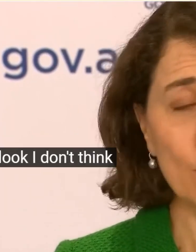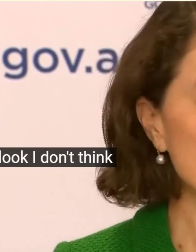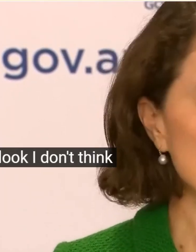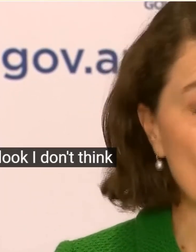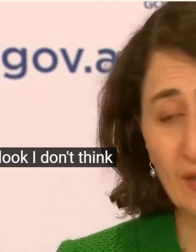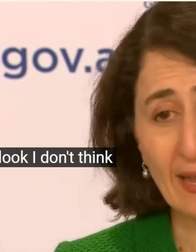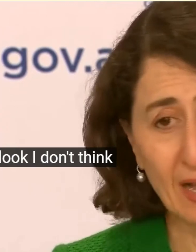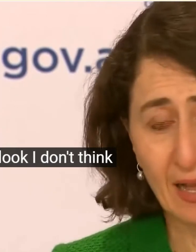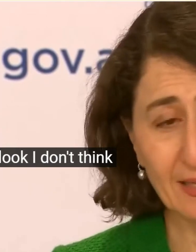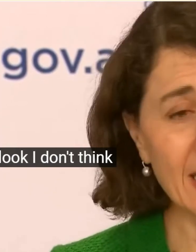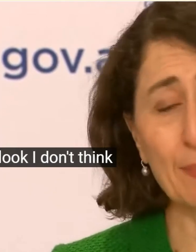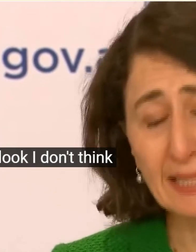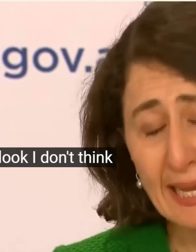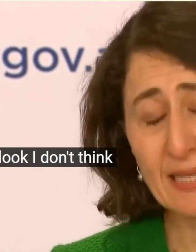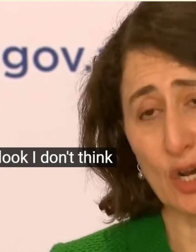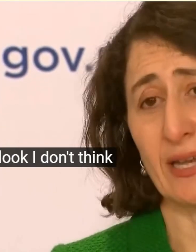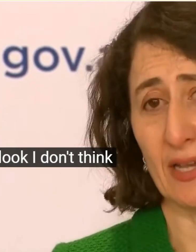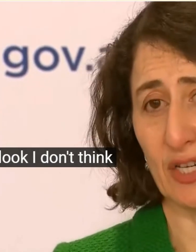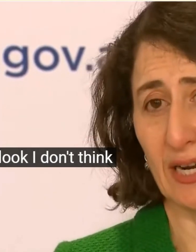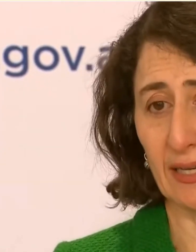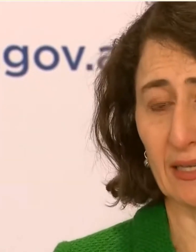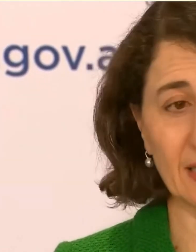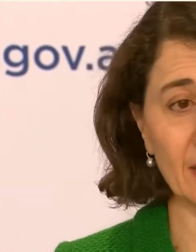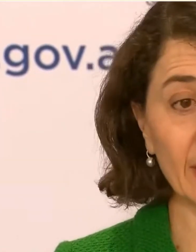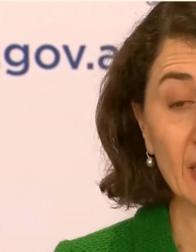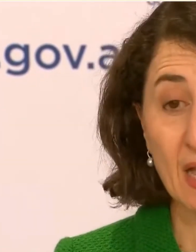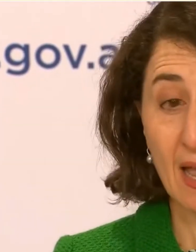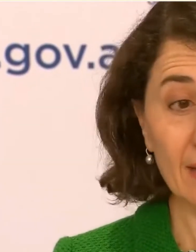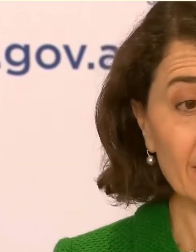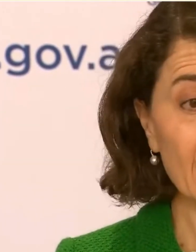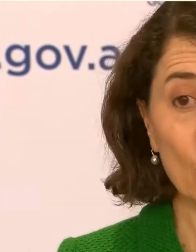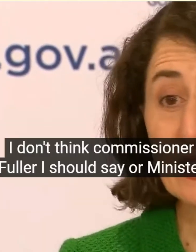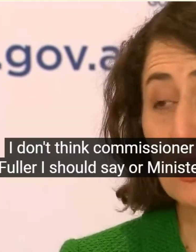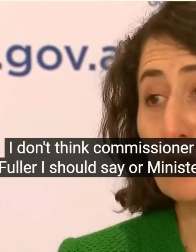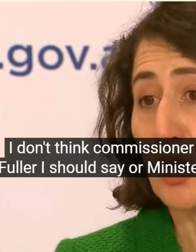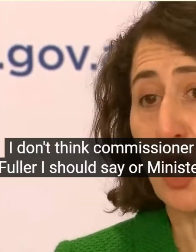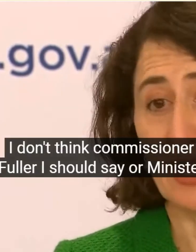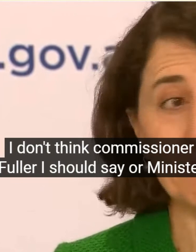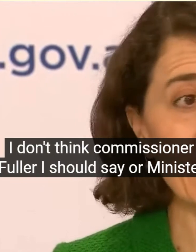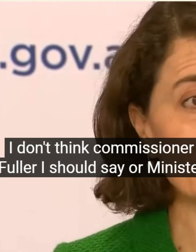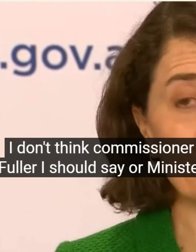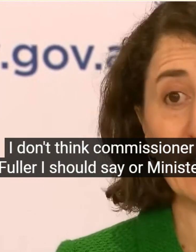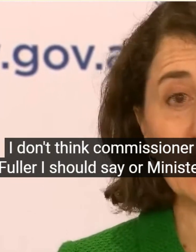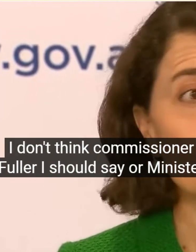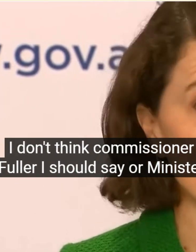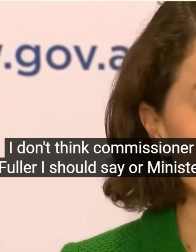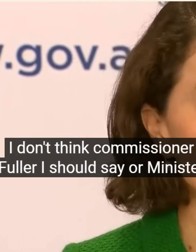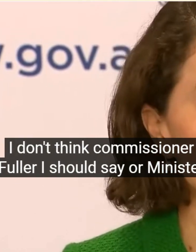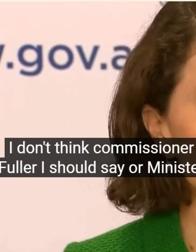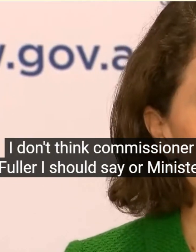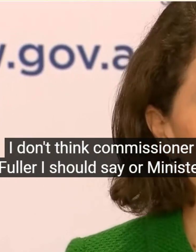Stronger Than Ever To Say Please Don't Engage In Any Illegal Activity And We Still Don't Know The Impact Of That Initial Protest